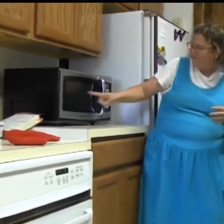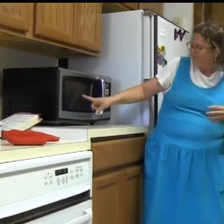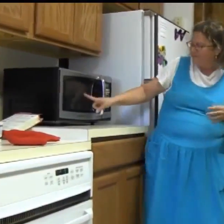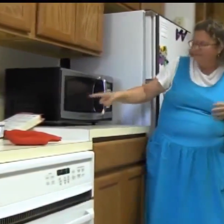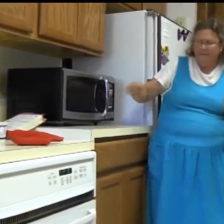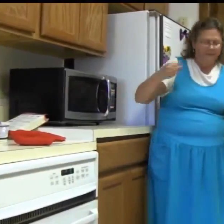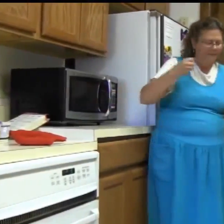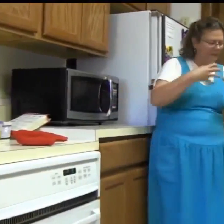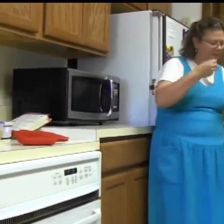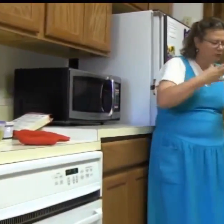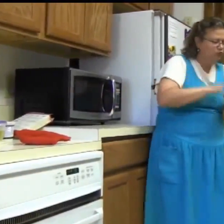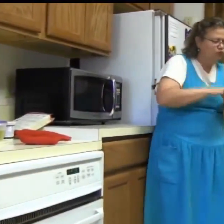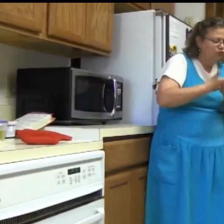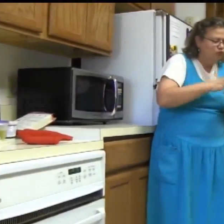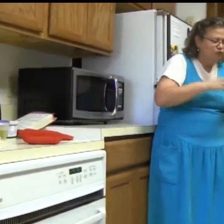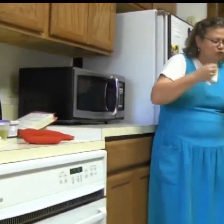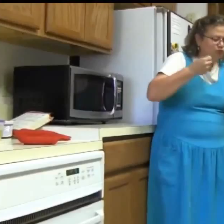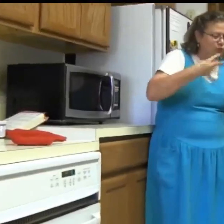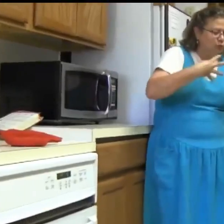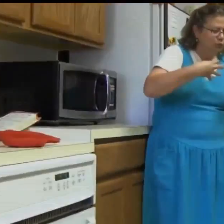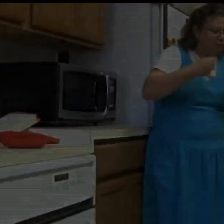we have the microwave. Microwave.